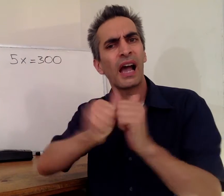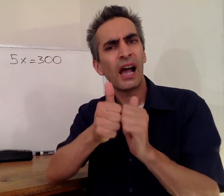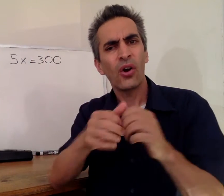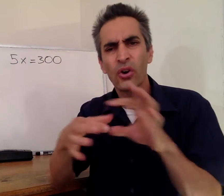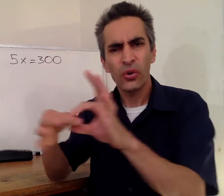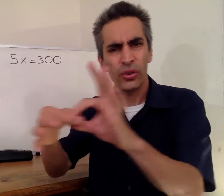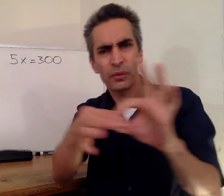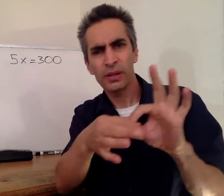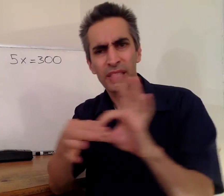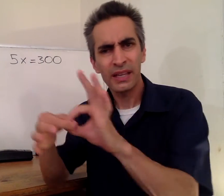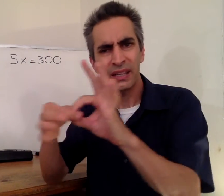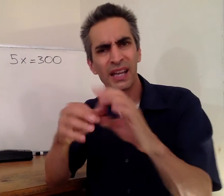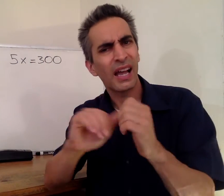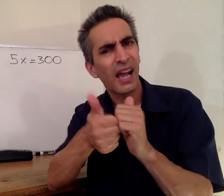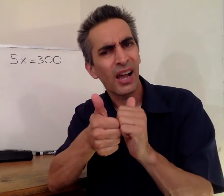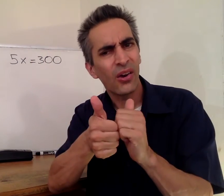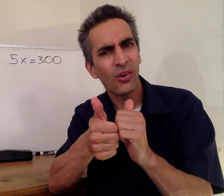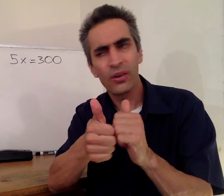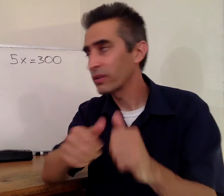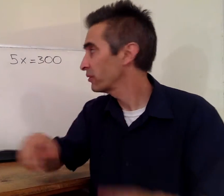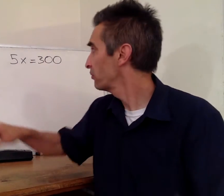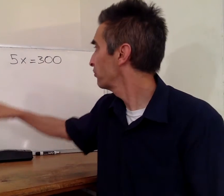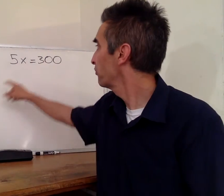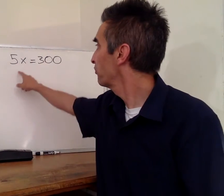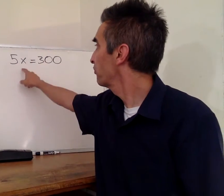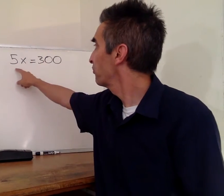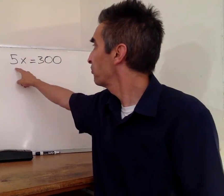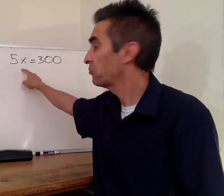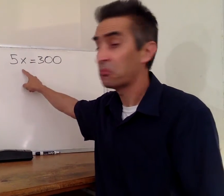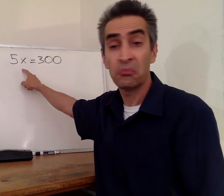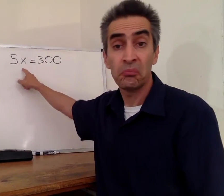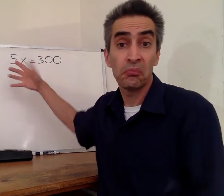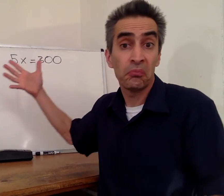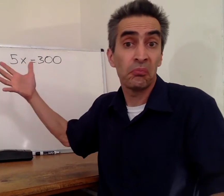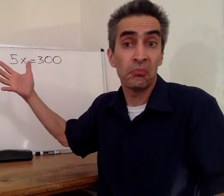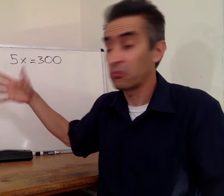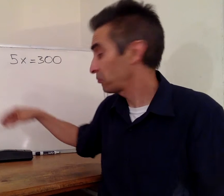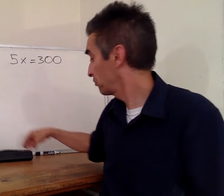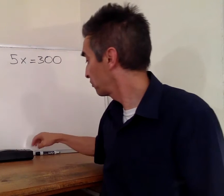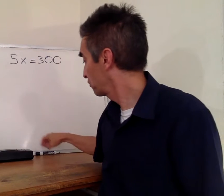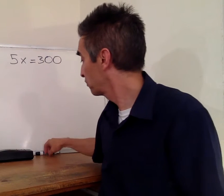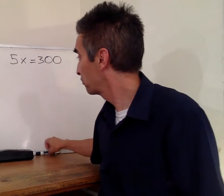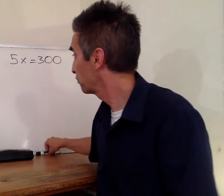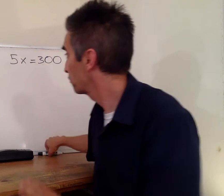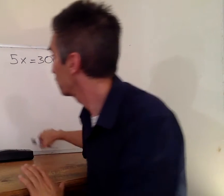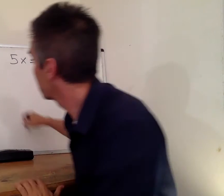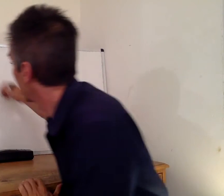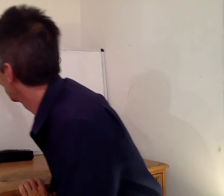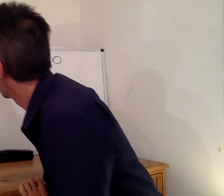How are the 5 and the x related? Not really sure.